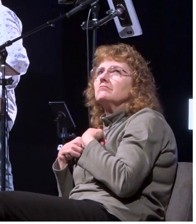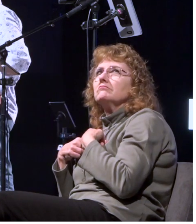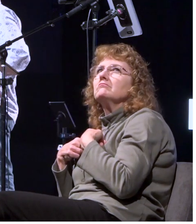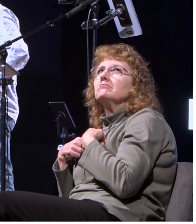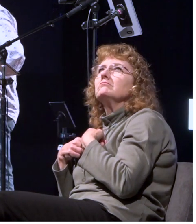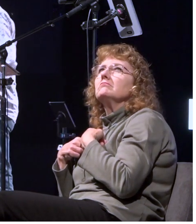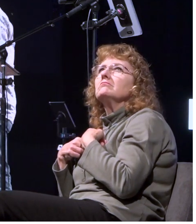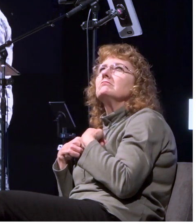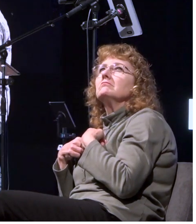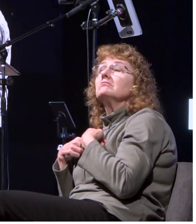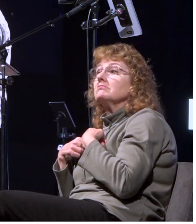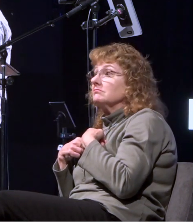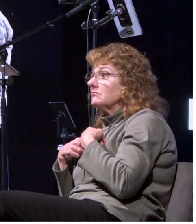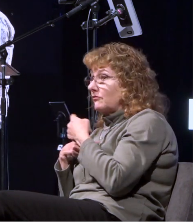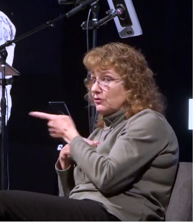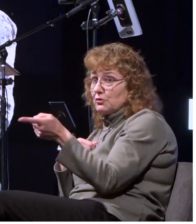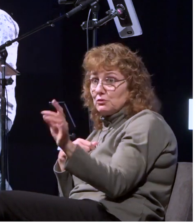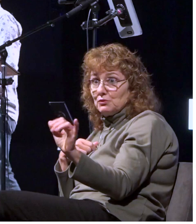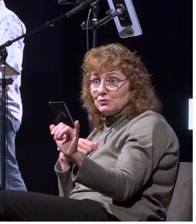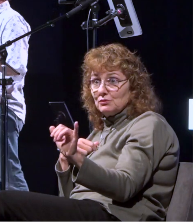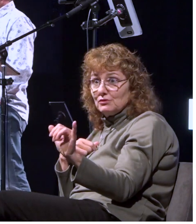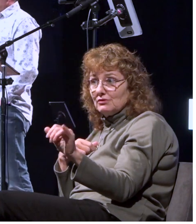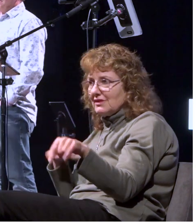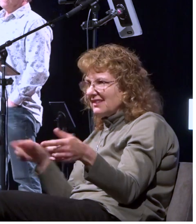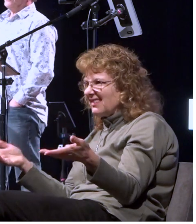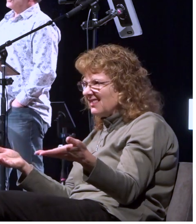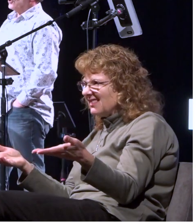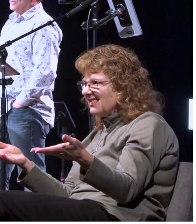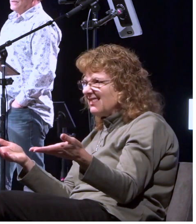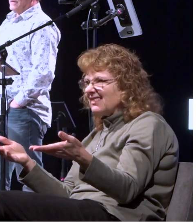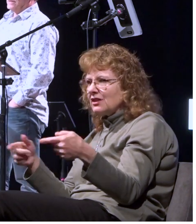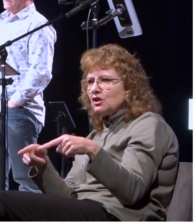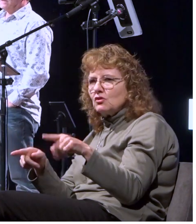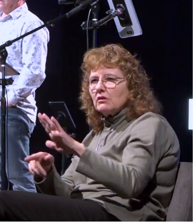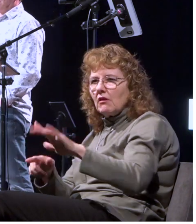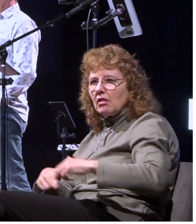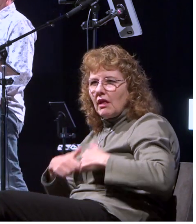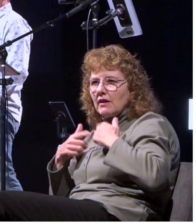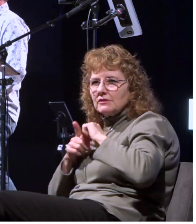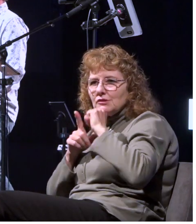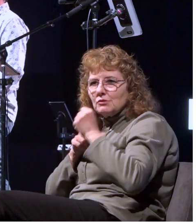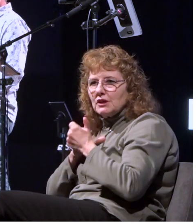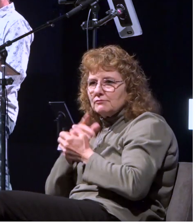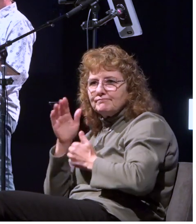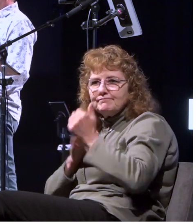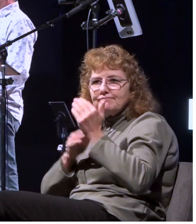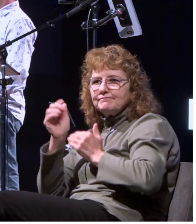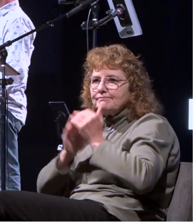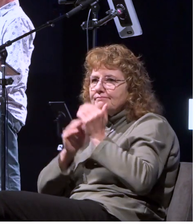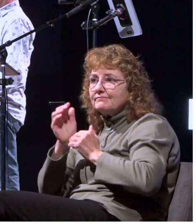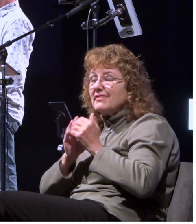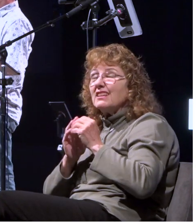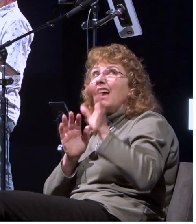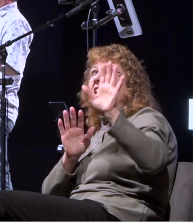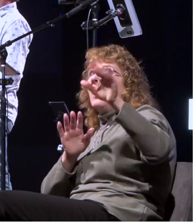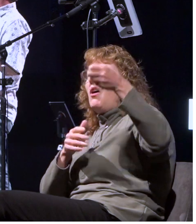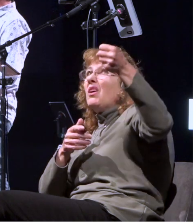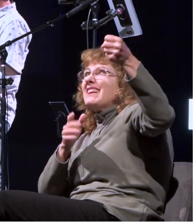god's got a job for you right here even in the midst of your circumstances it's not like hang on god let me just get through these circumstances